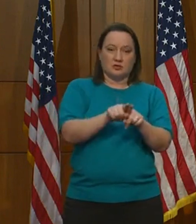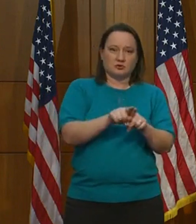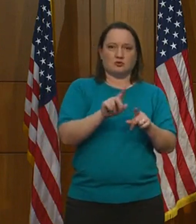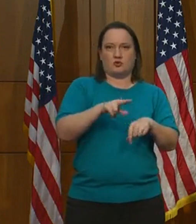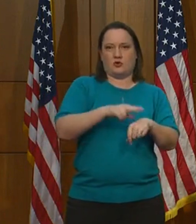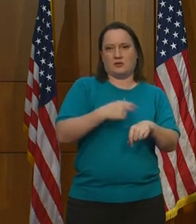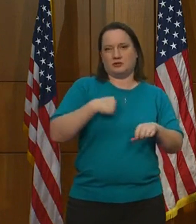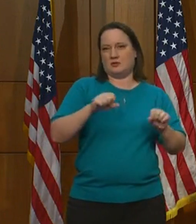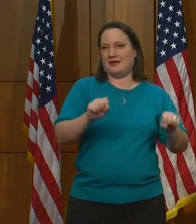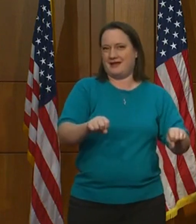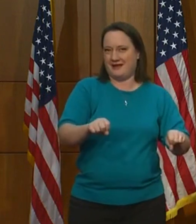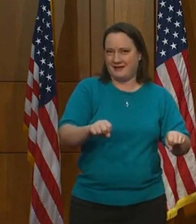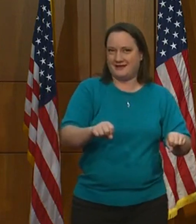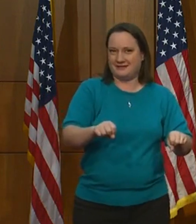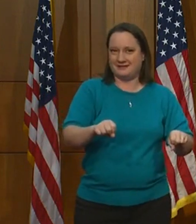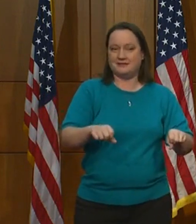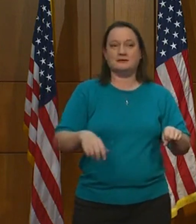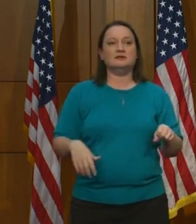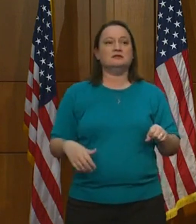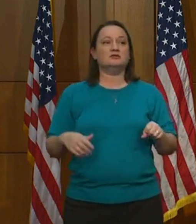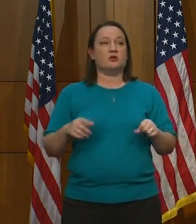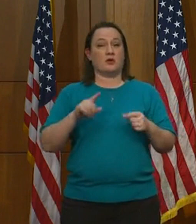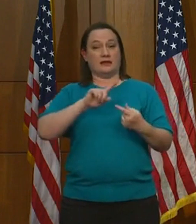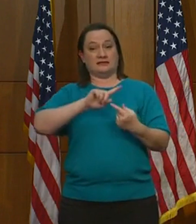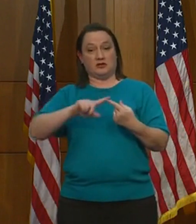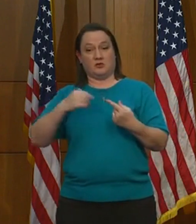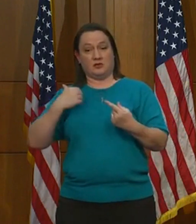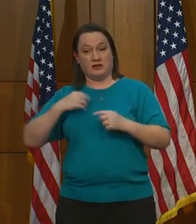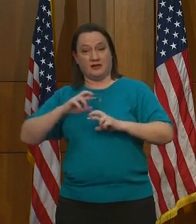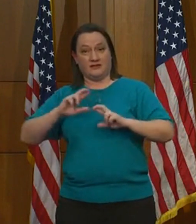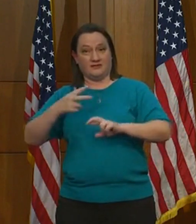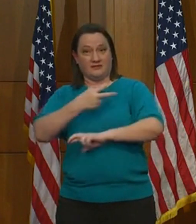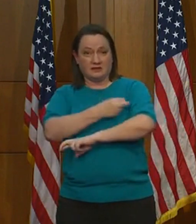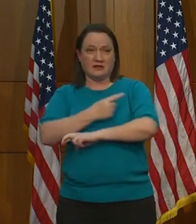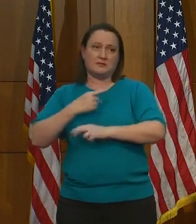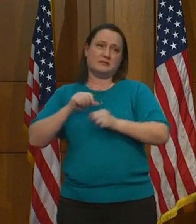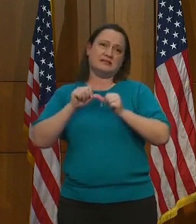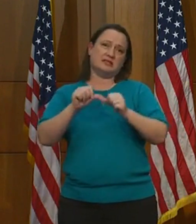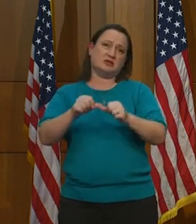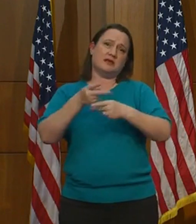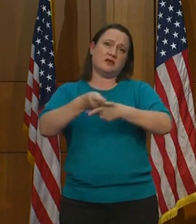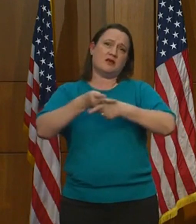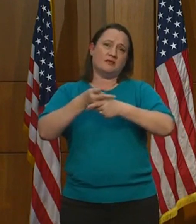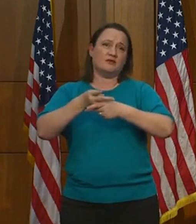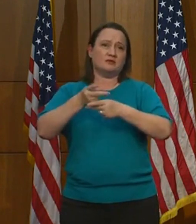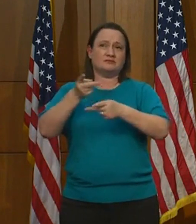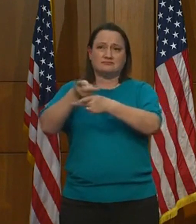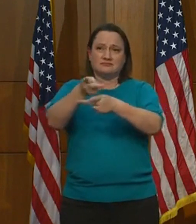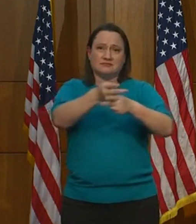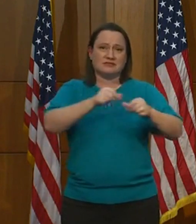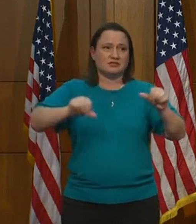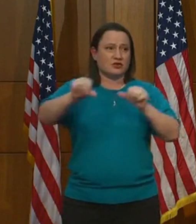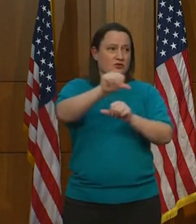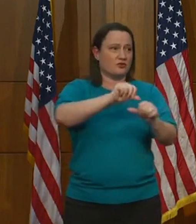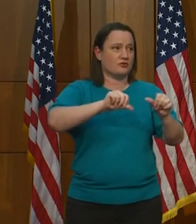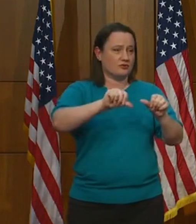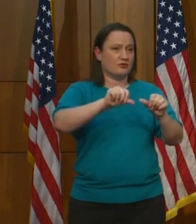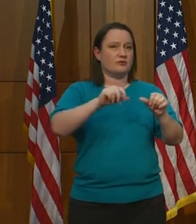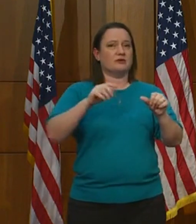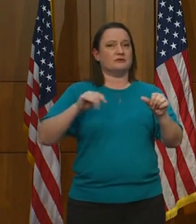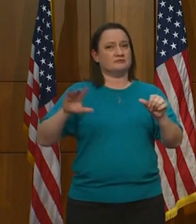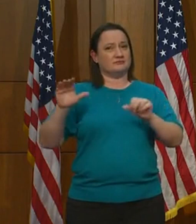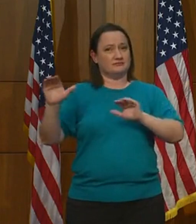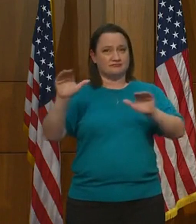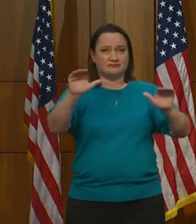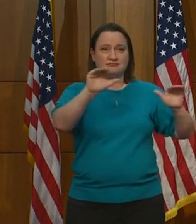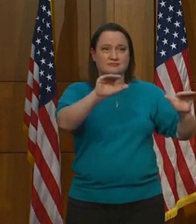until then, let's all continue to be careful and take care of one another. And I just want to remind you all,